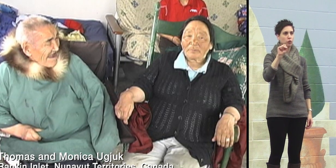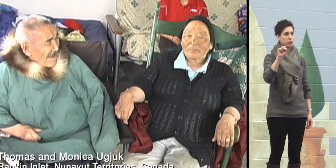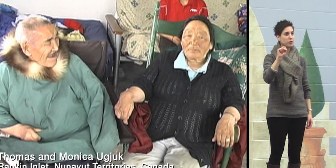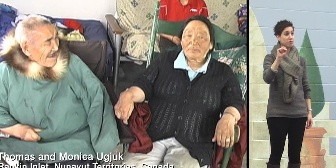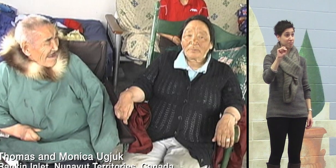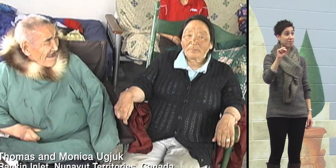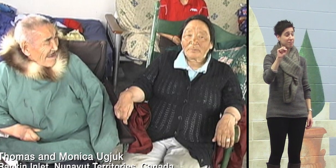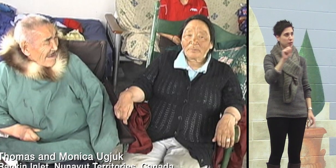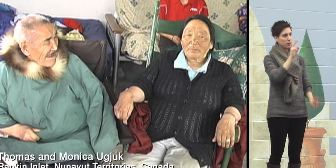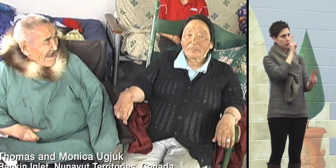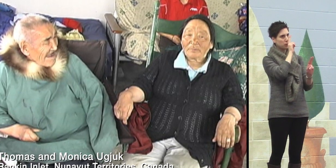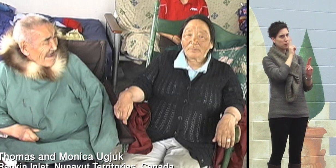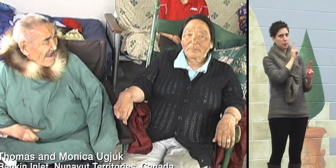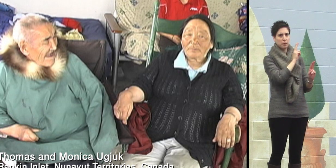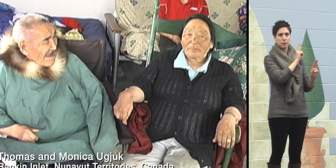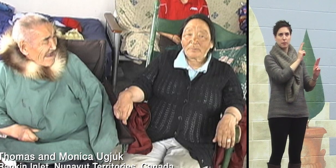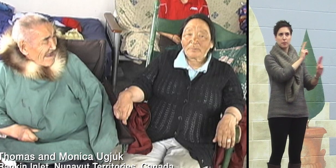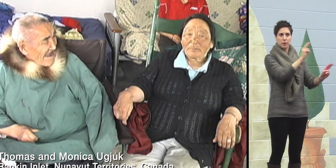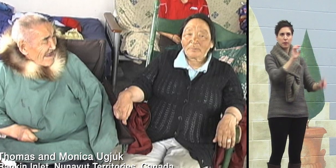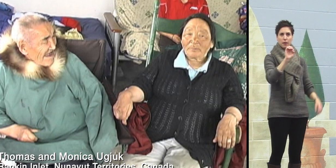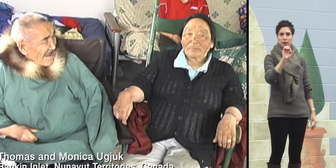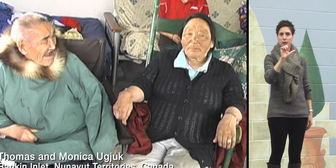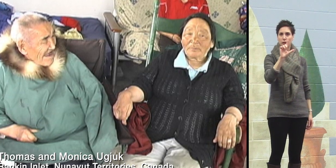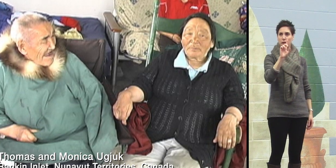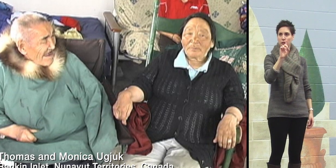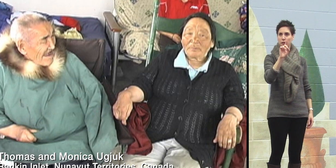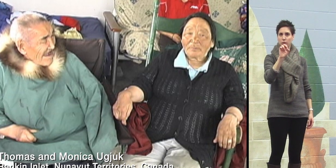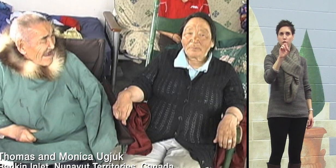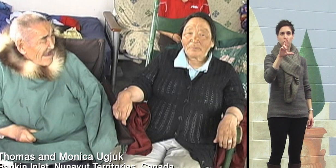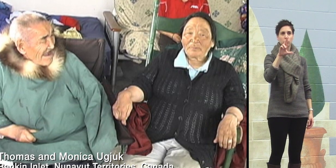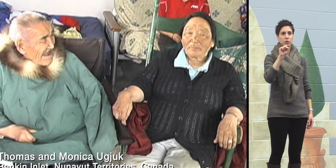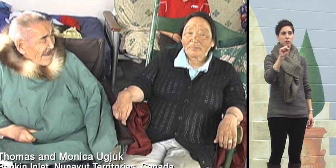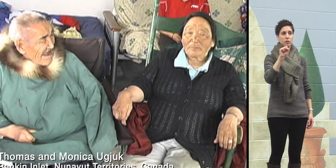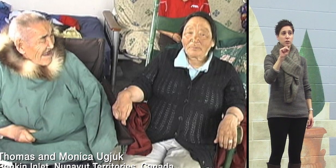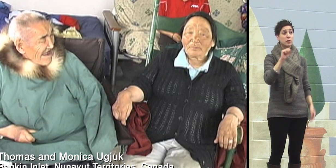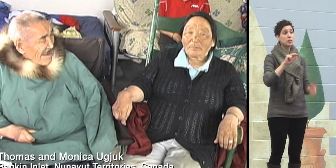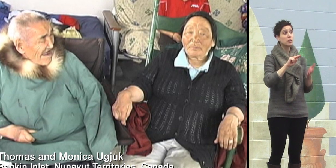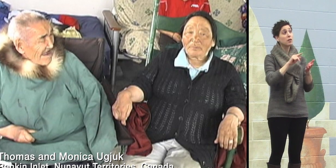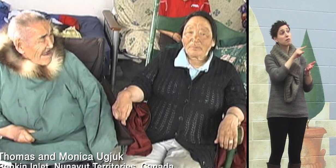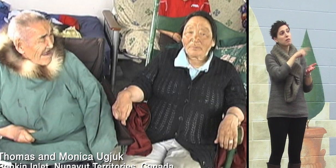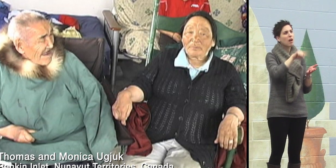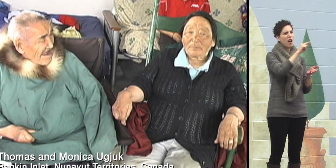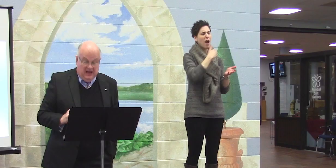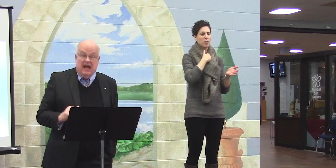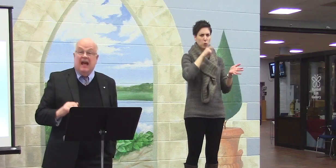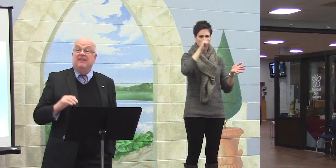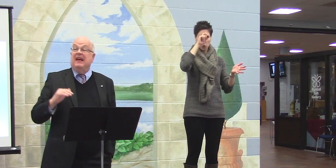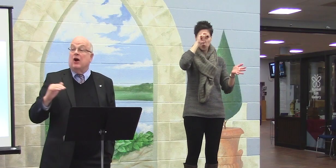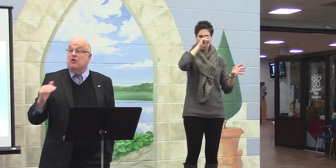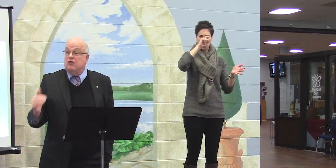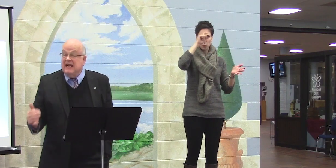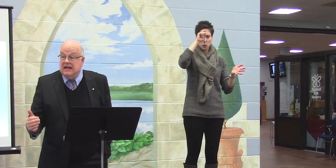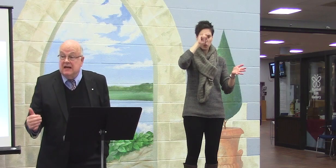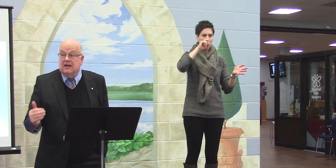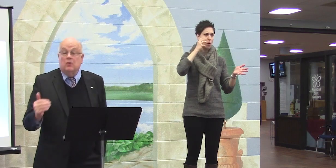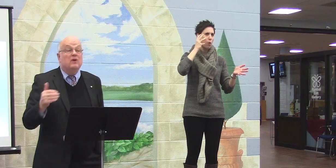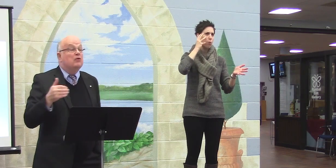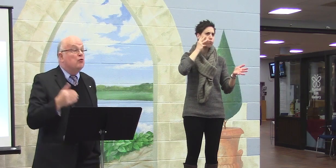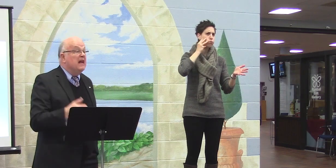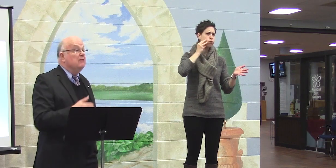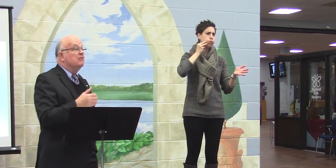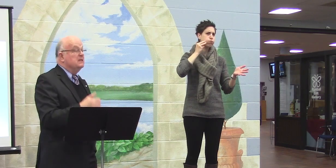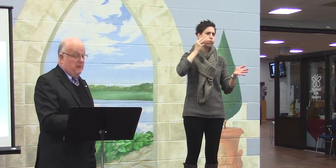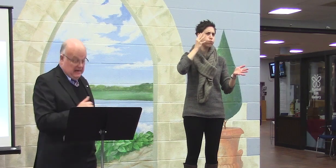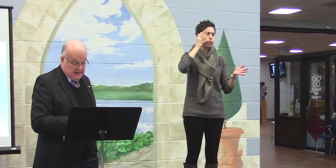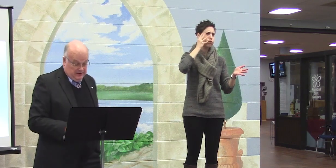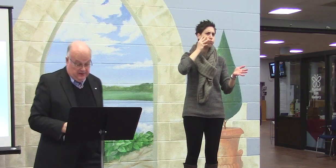elders. Elders are considered to have great wisdom. And they are treated with